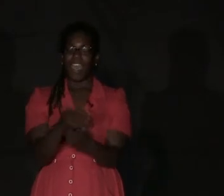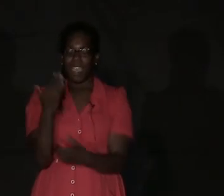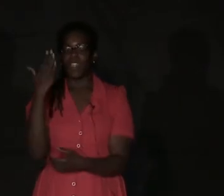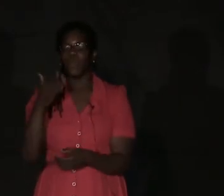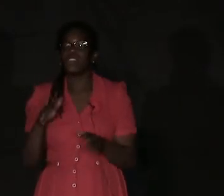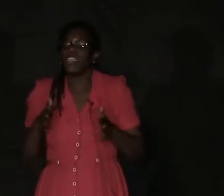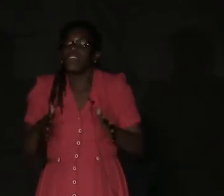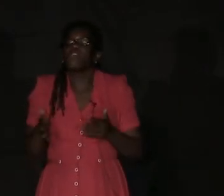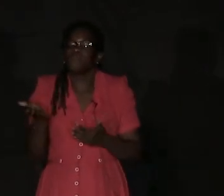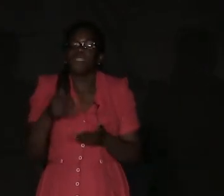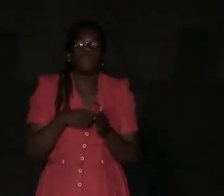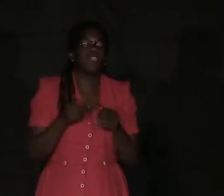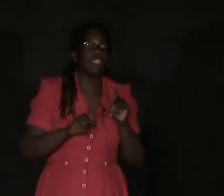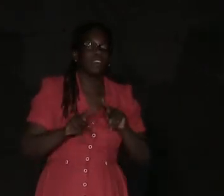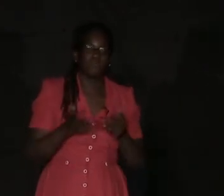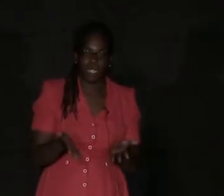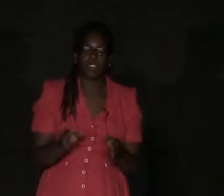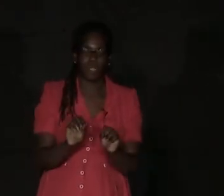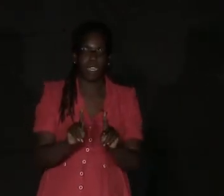I know it scares some people here, but it's okay.